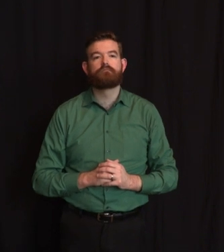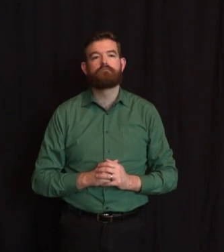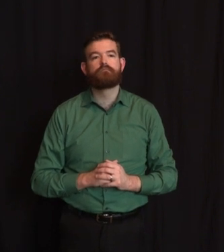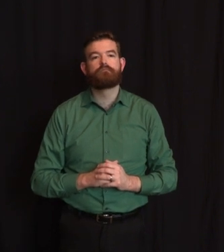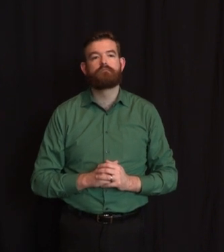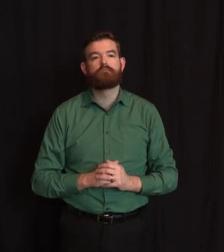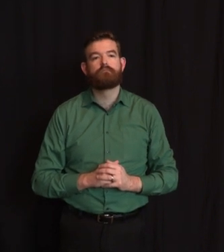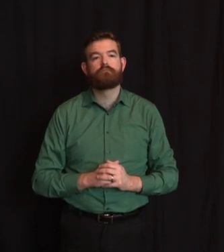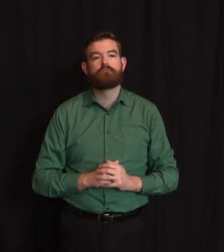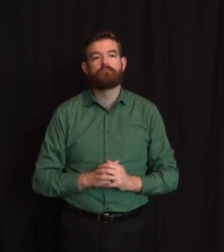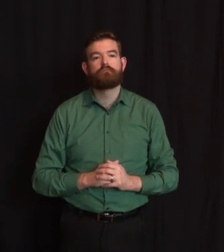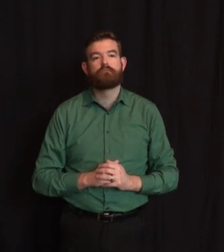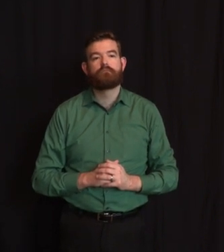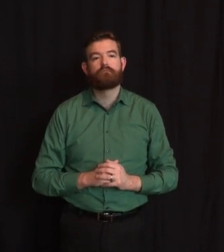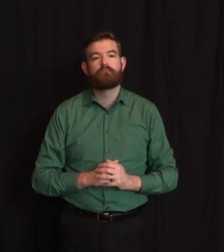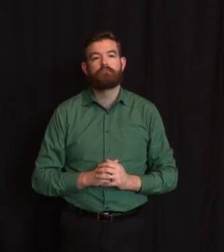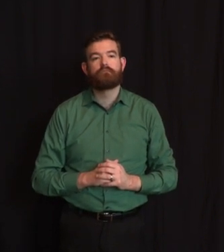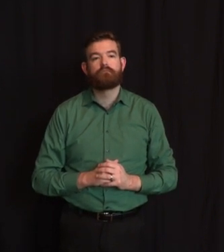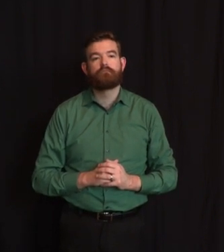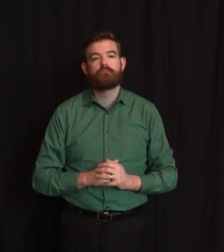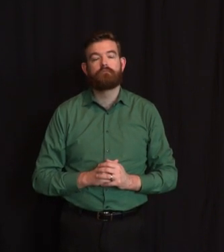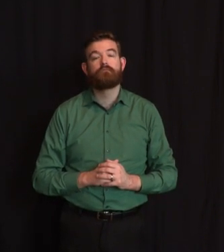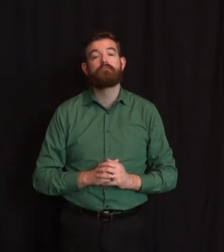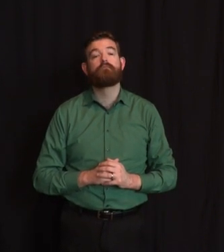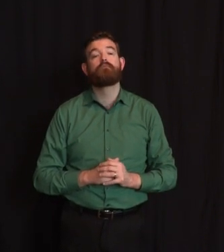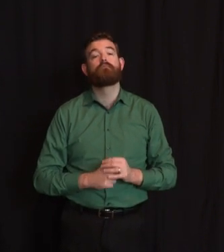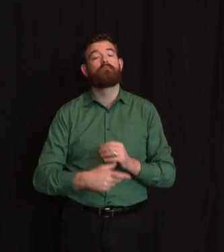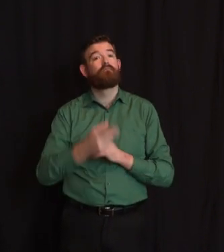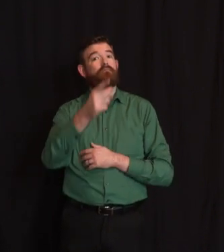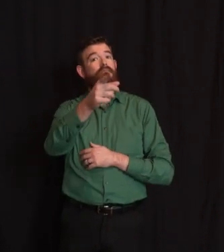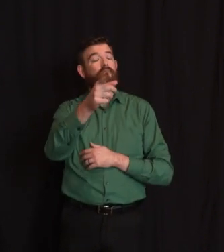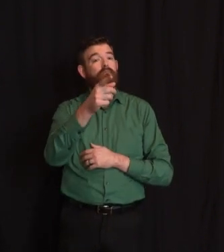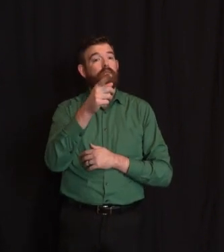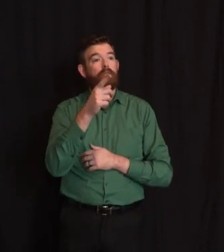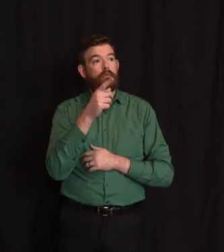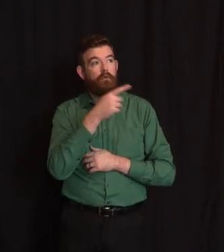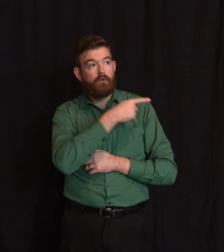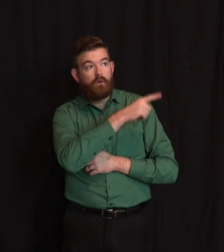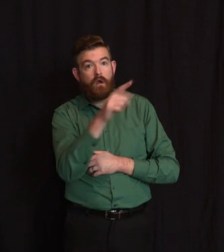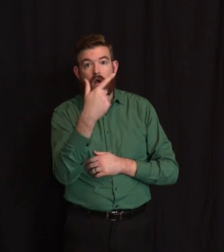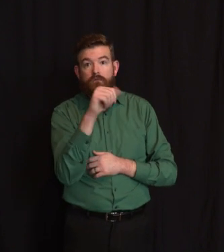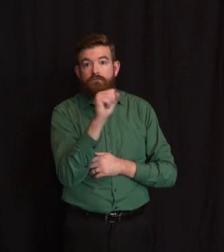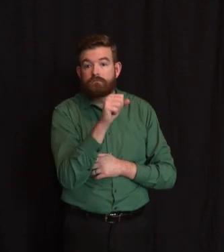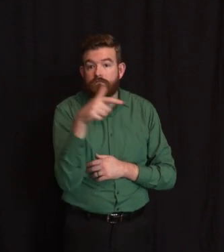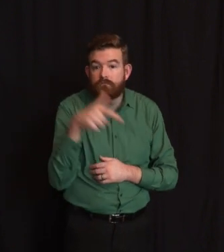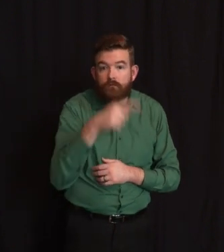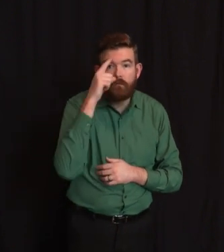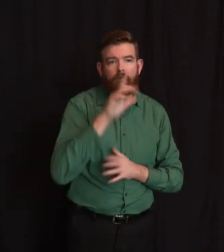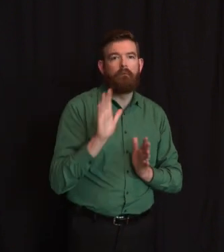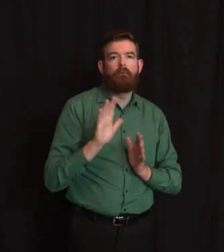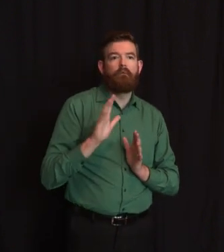Nothing new on peak numbers. And, two, why no decision on gas, even though I like having my gas pumped? I appreciate that.